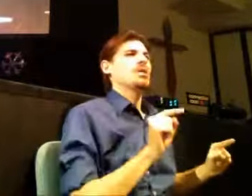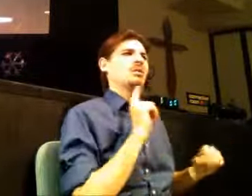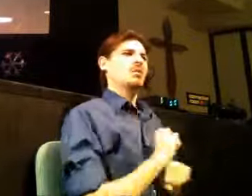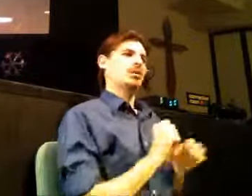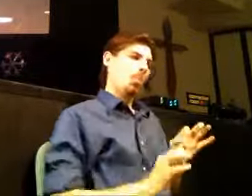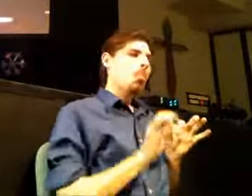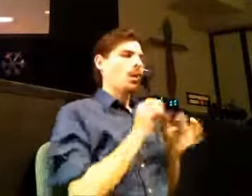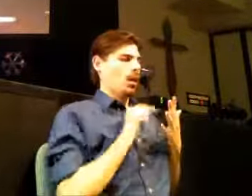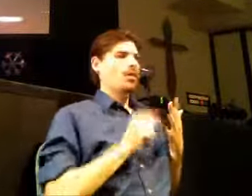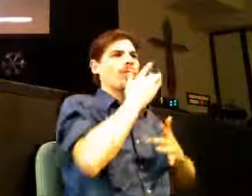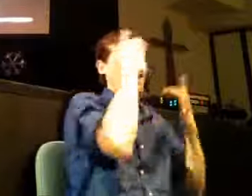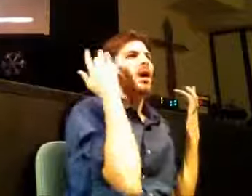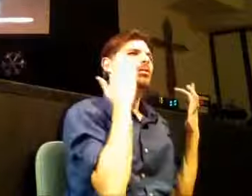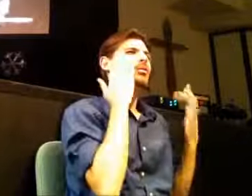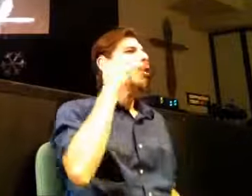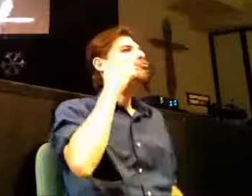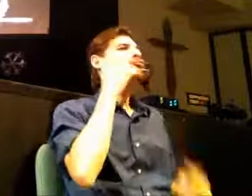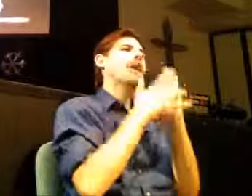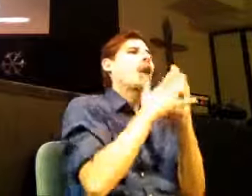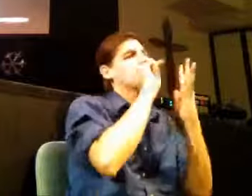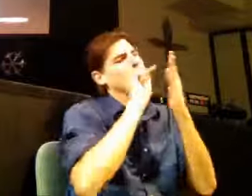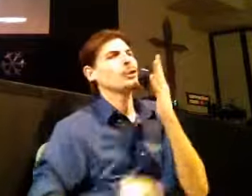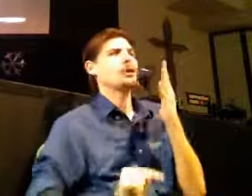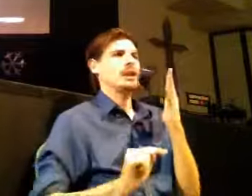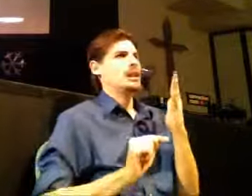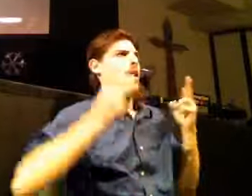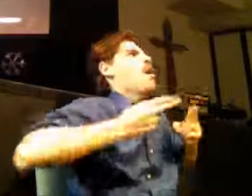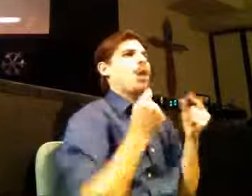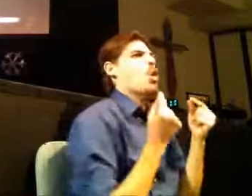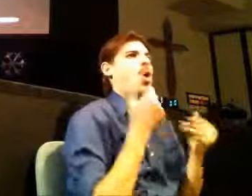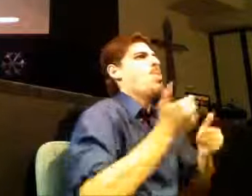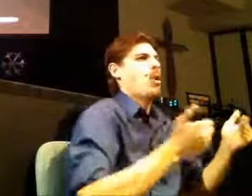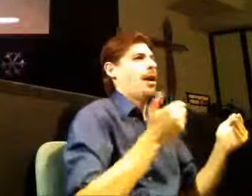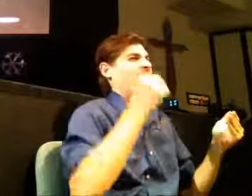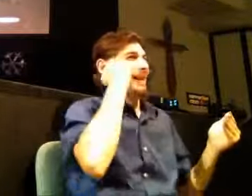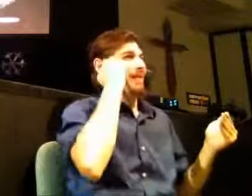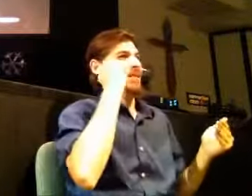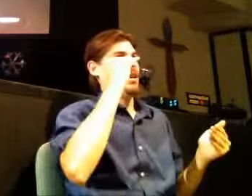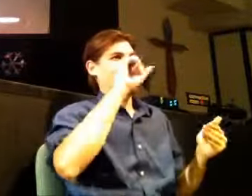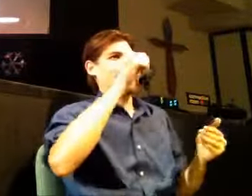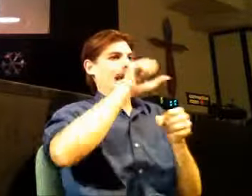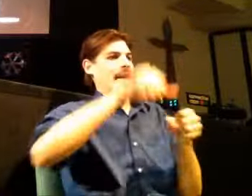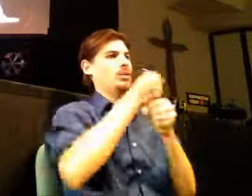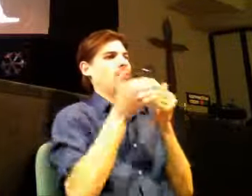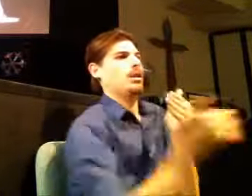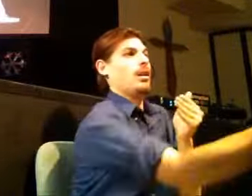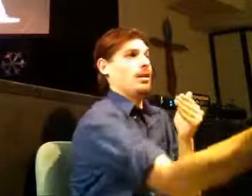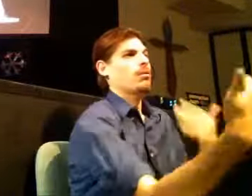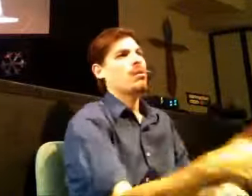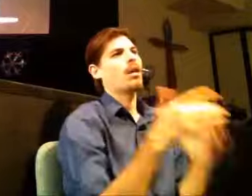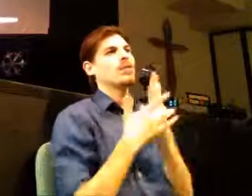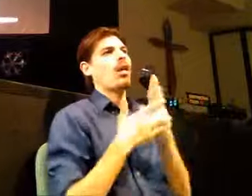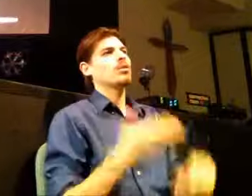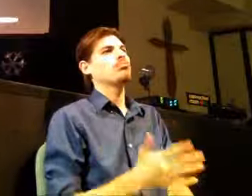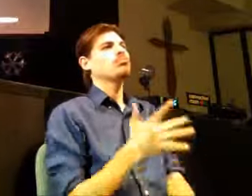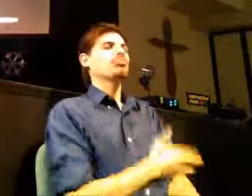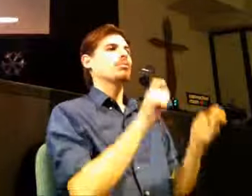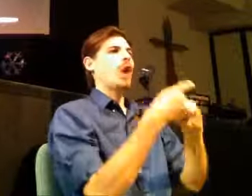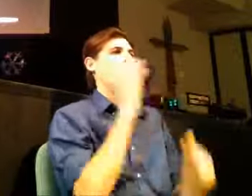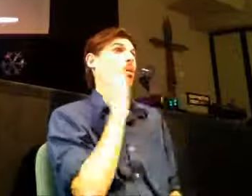the technology and everything that happens and you know 2014 is going to be that you know 10 times right in the last decade and this last year but here's my hope for this morning is that in some way as we roll through that